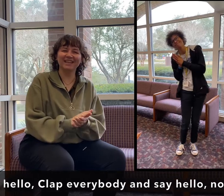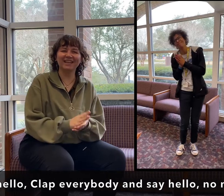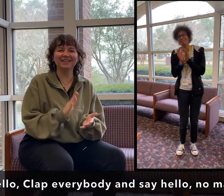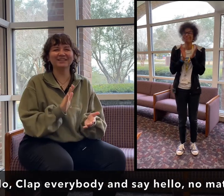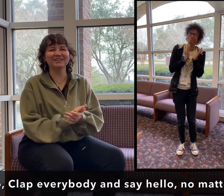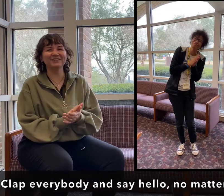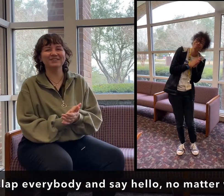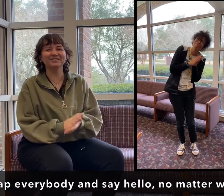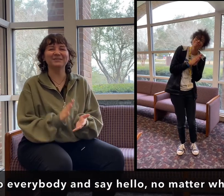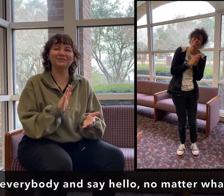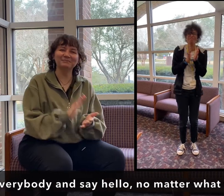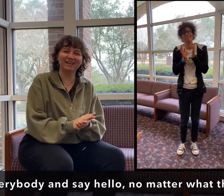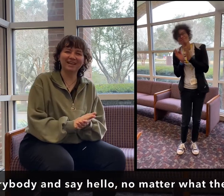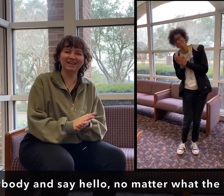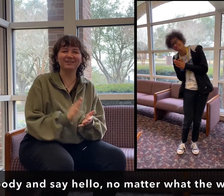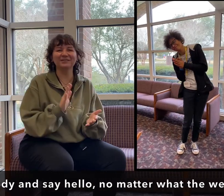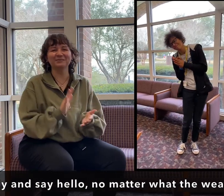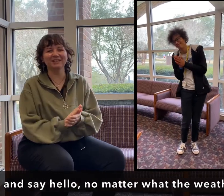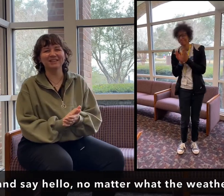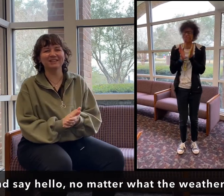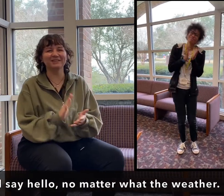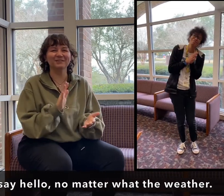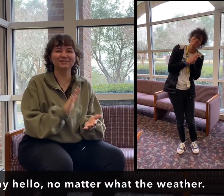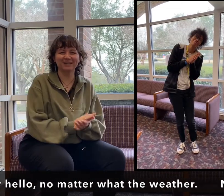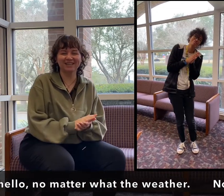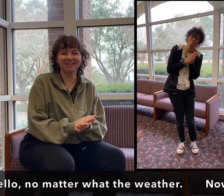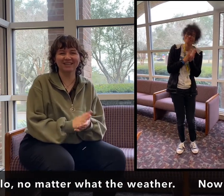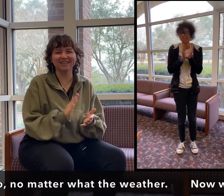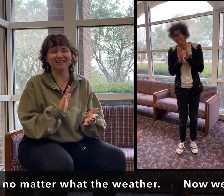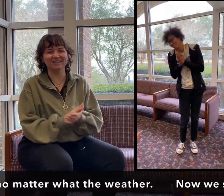No matter what the weather.